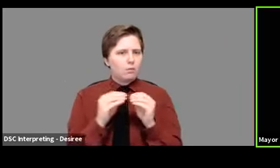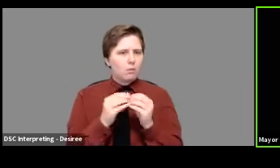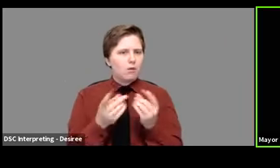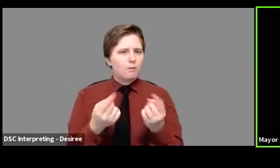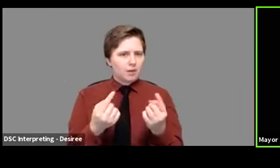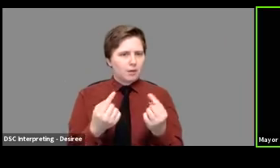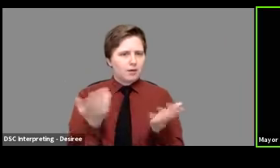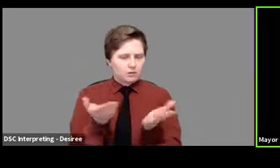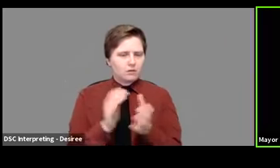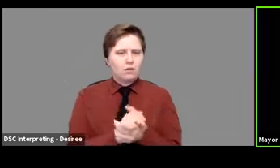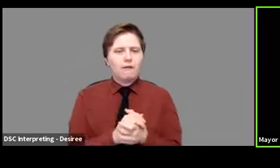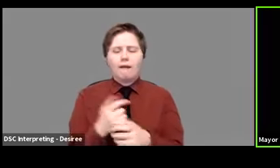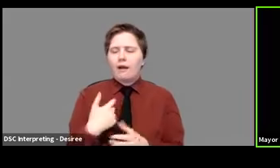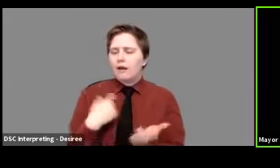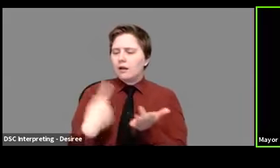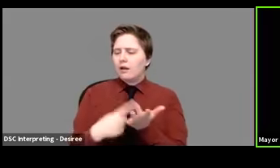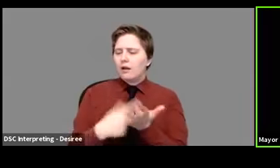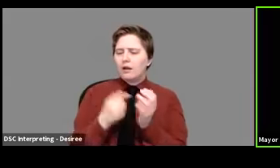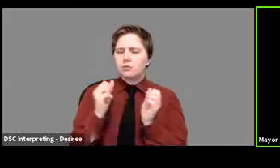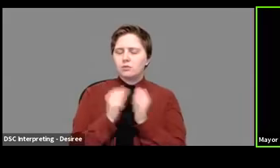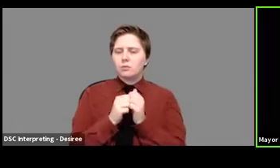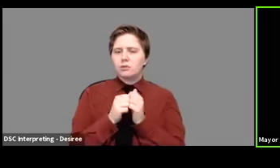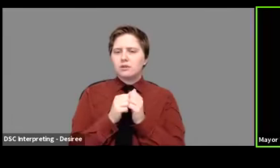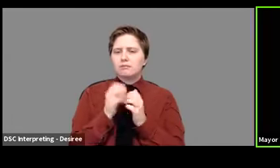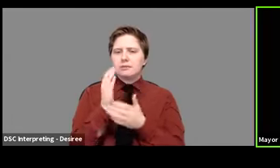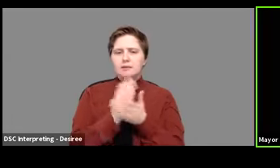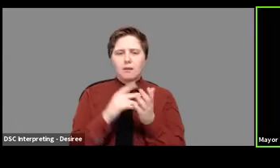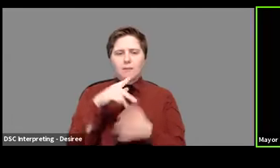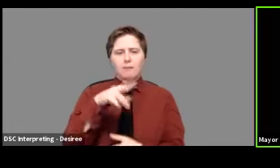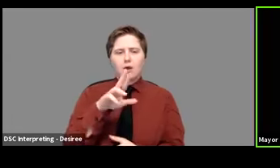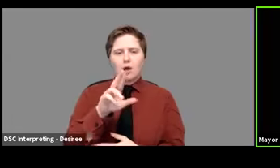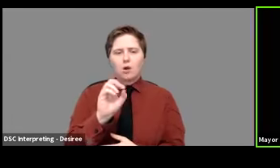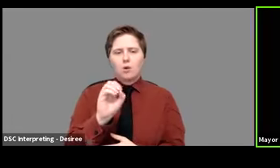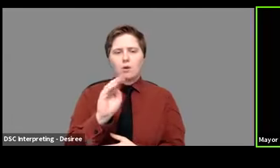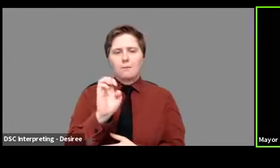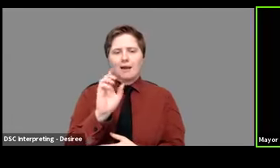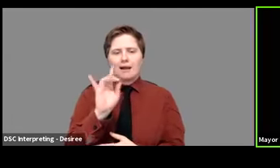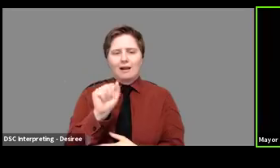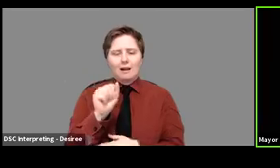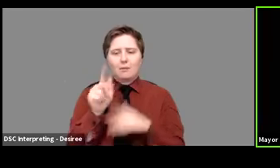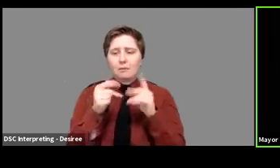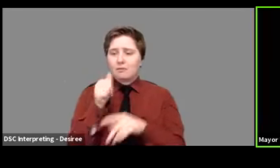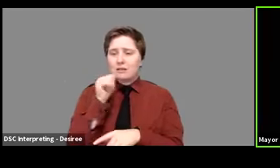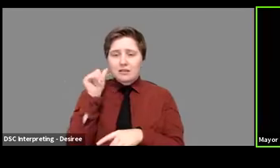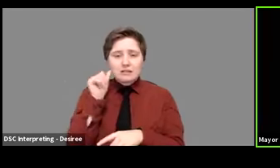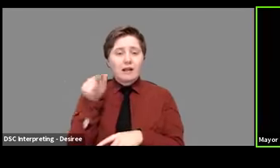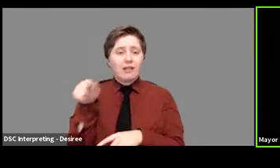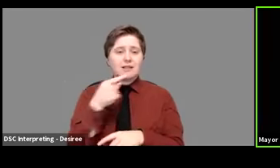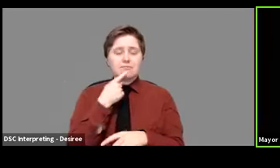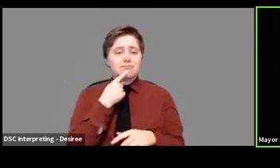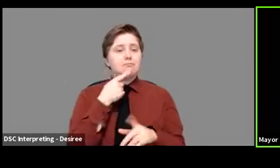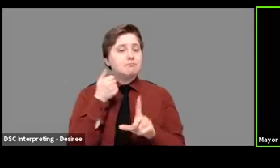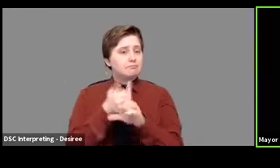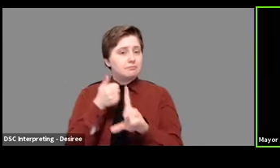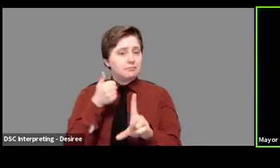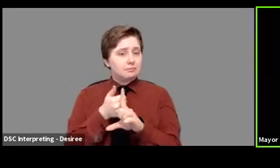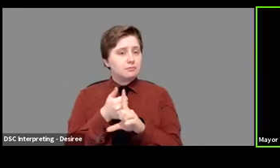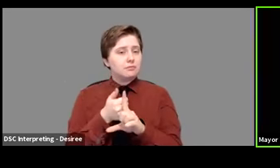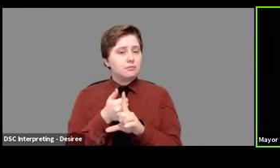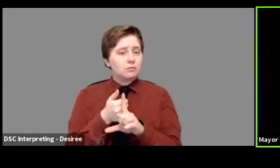I talked to some ProMedica officials yesterday. They indicated that they are going to